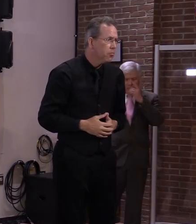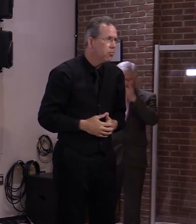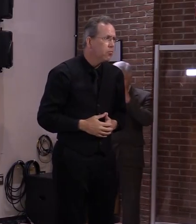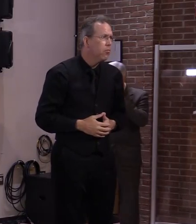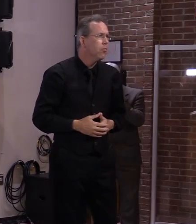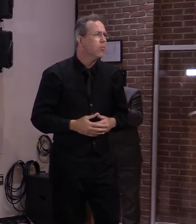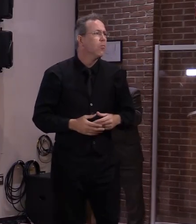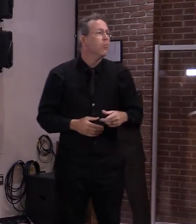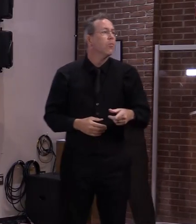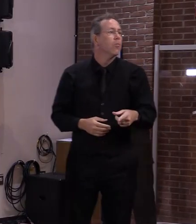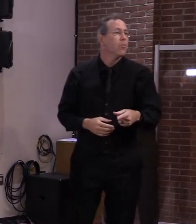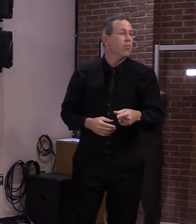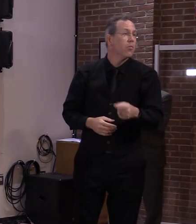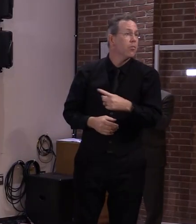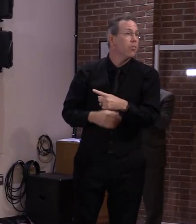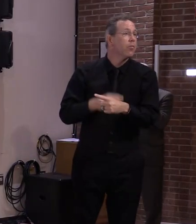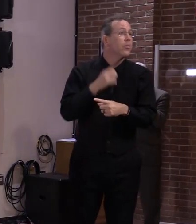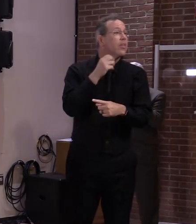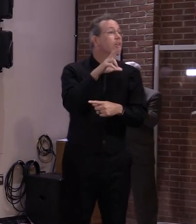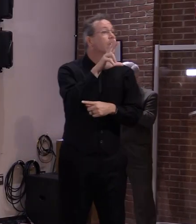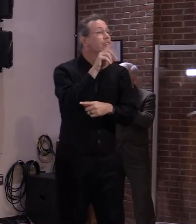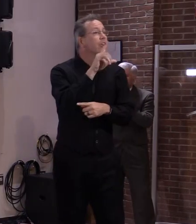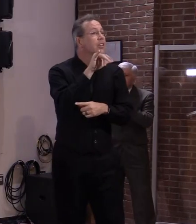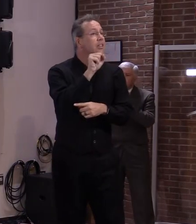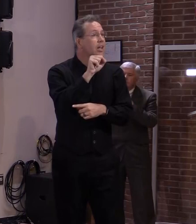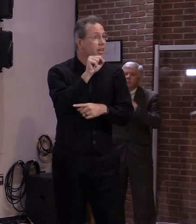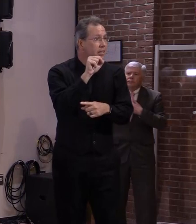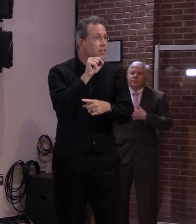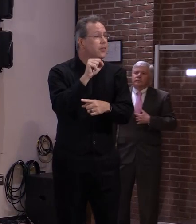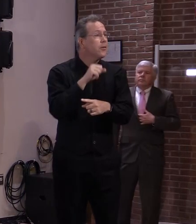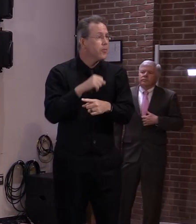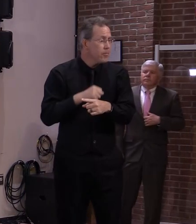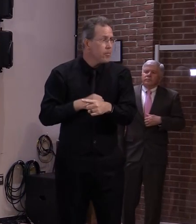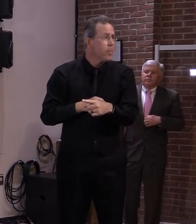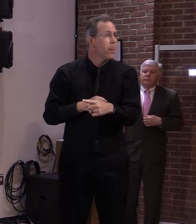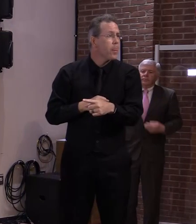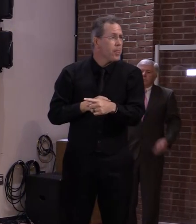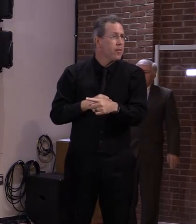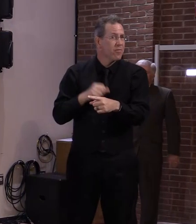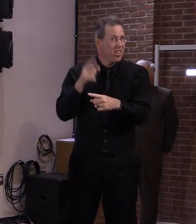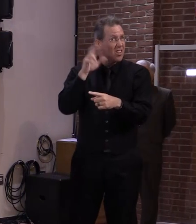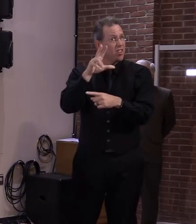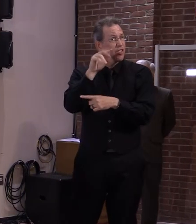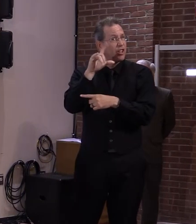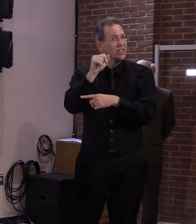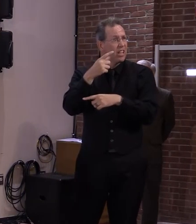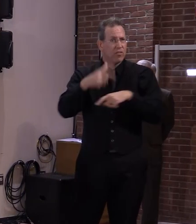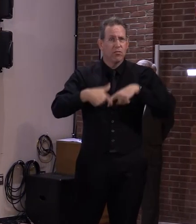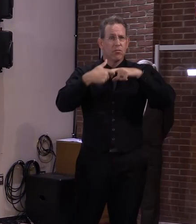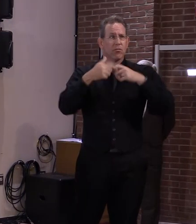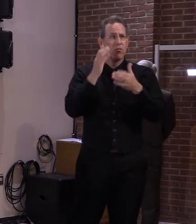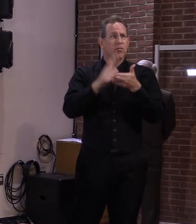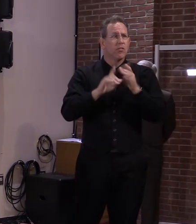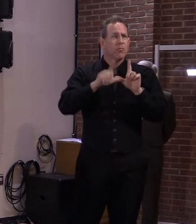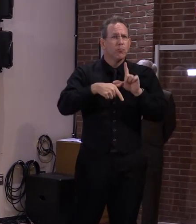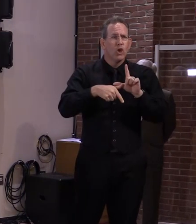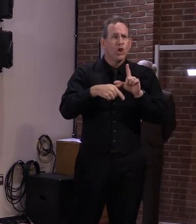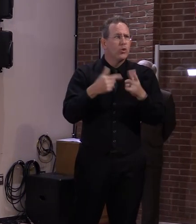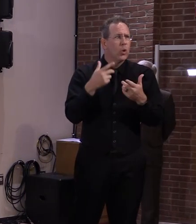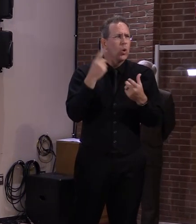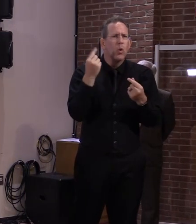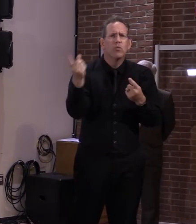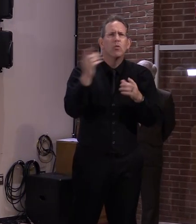the eviction moratorium expires. I guess, what's the plan from the statewide perspective after that